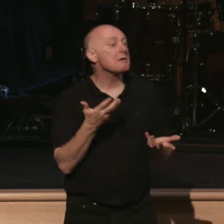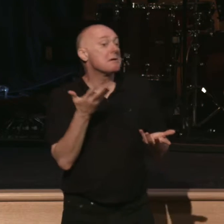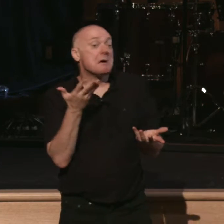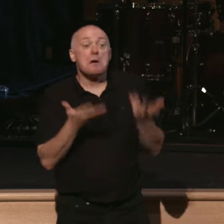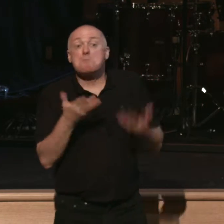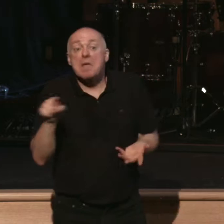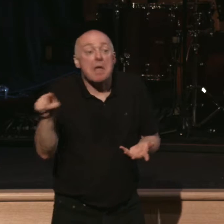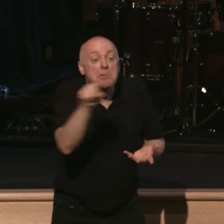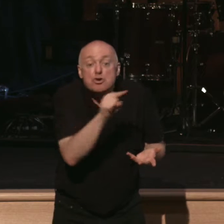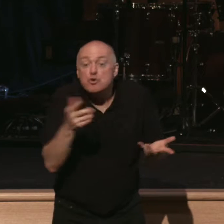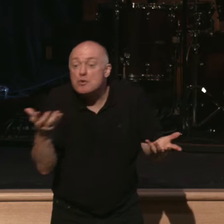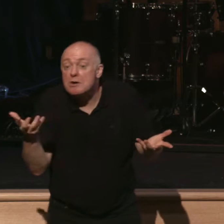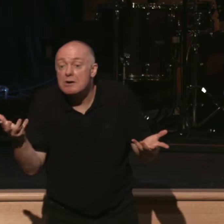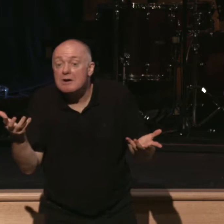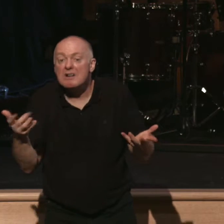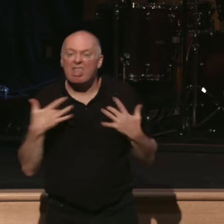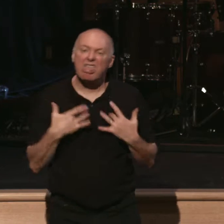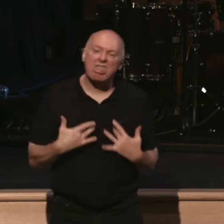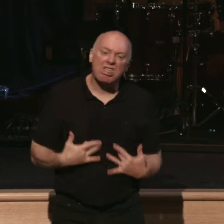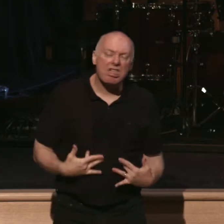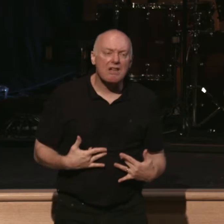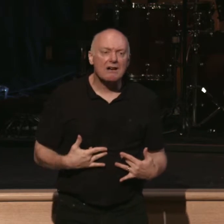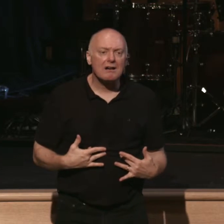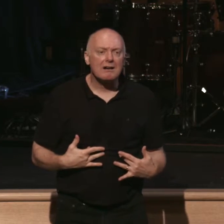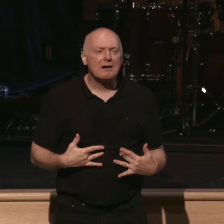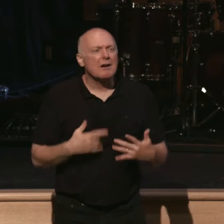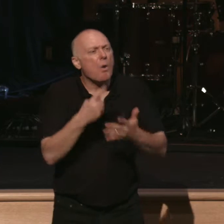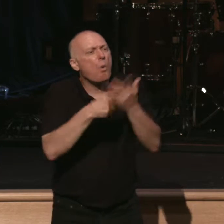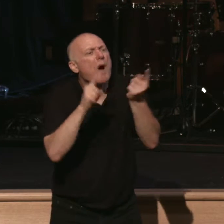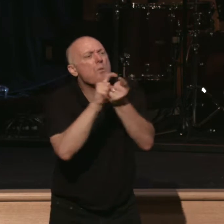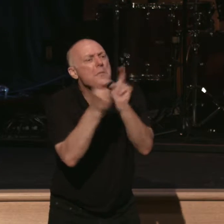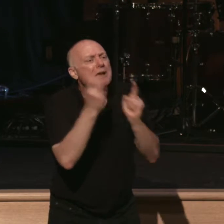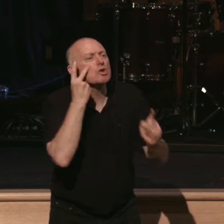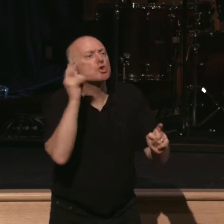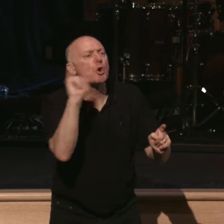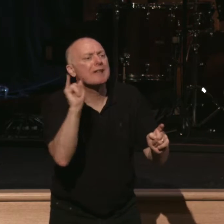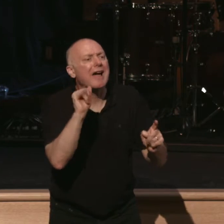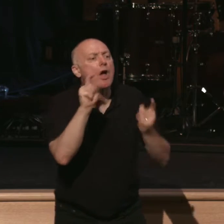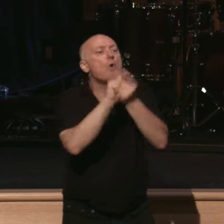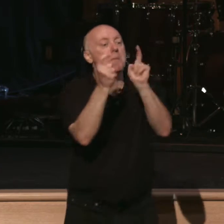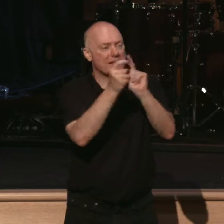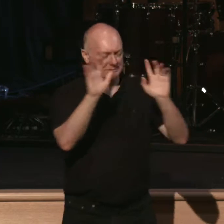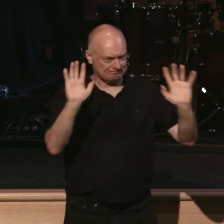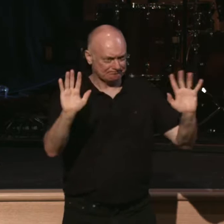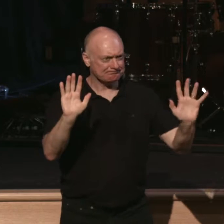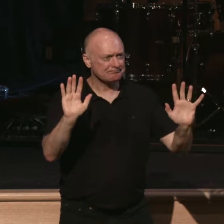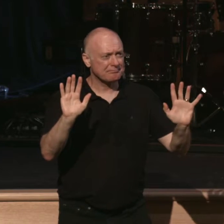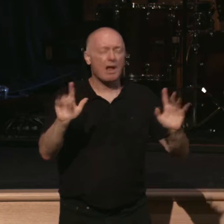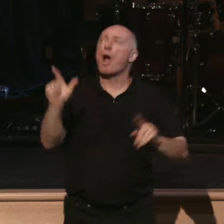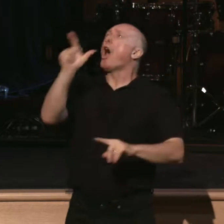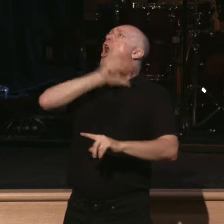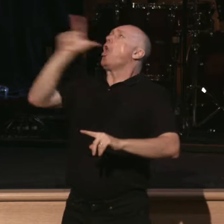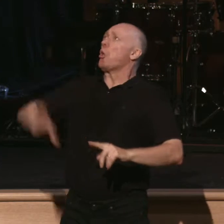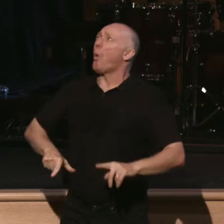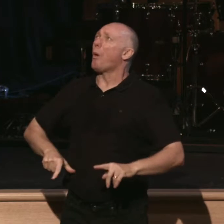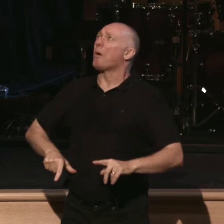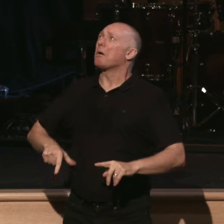even a place of depression. So what does repentance look like? Repentance looks like this. Lord I am lusting again